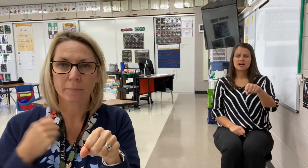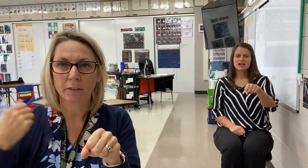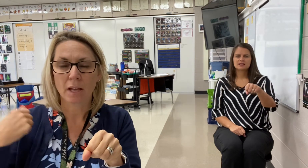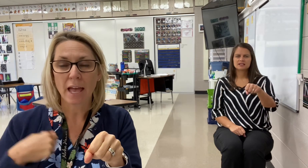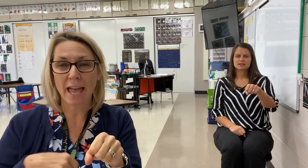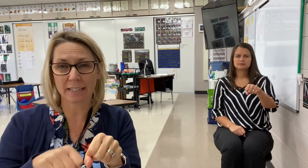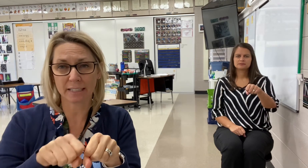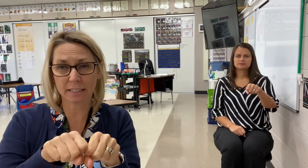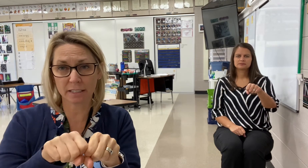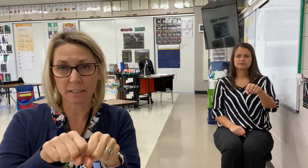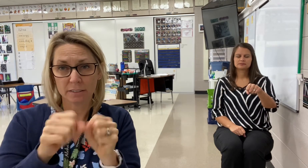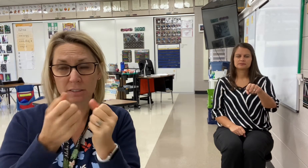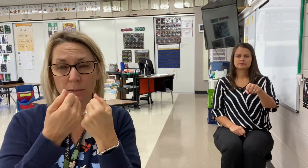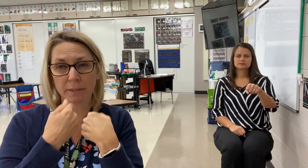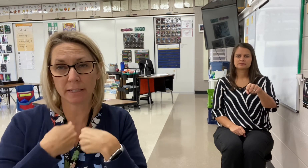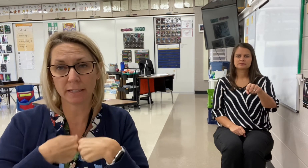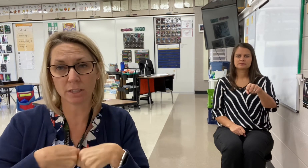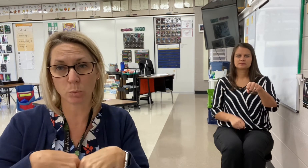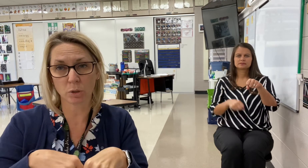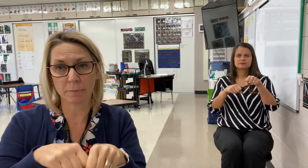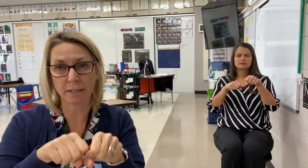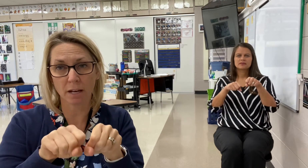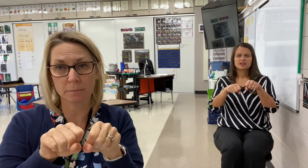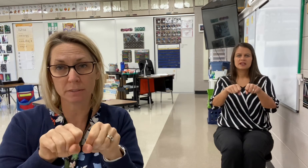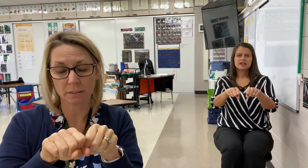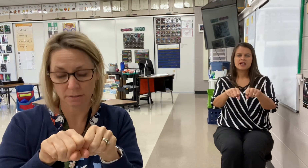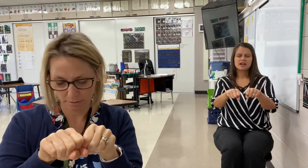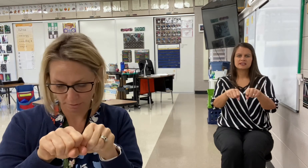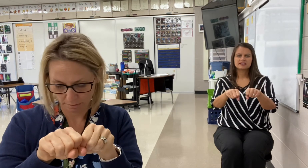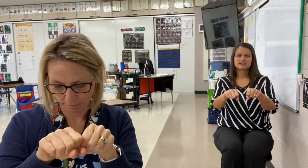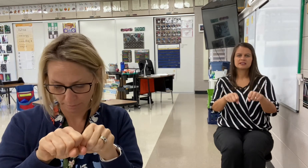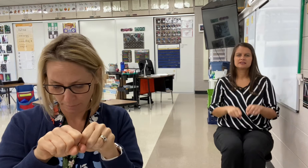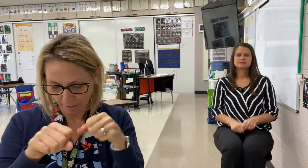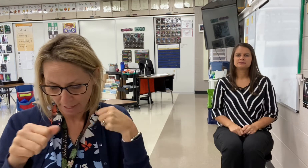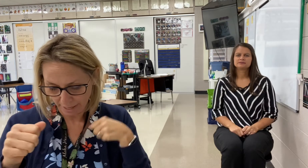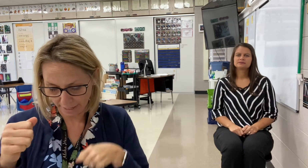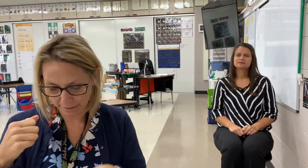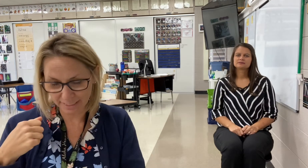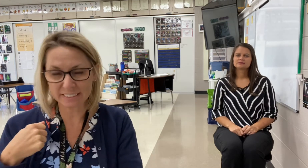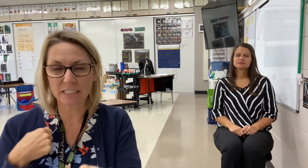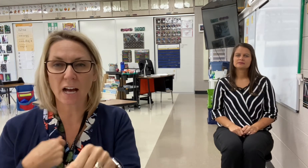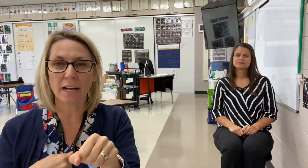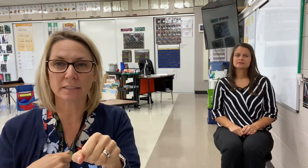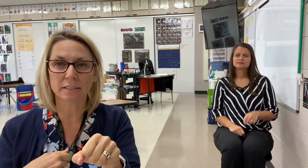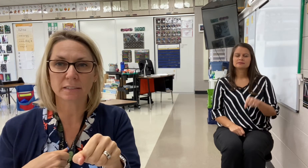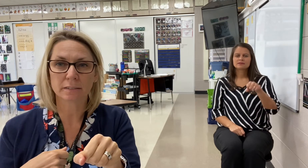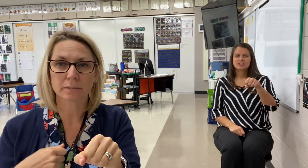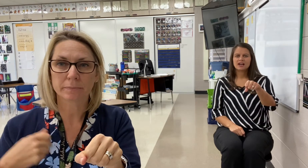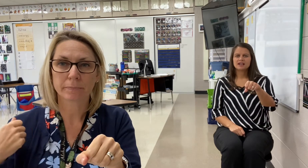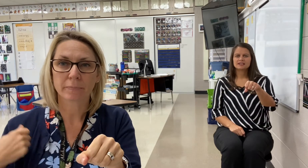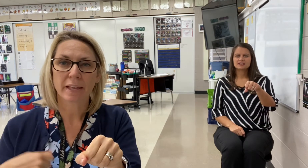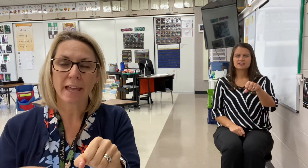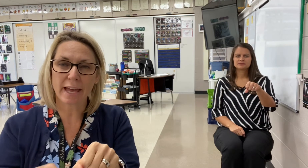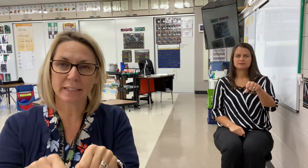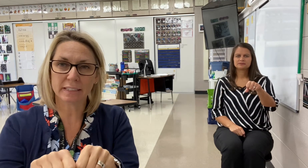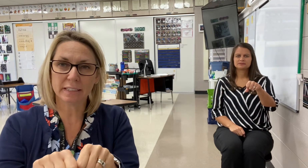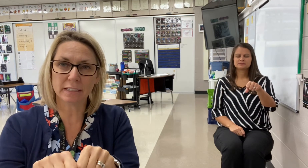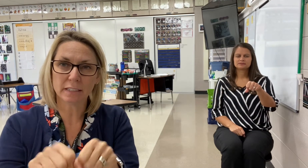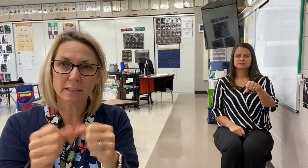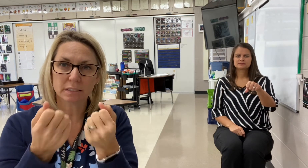Ut. Add kuh to the beginning and the word becomes cut. Ending is ut. Ut. Add guh to